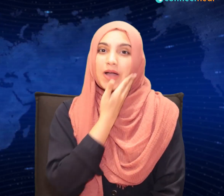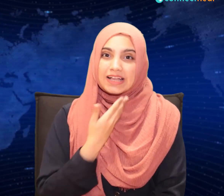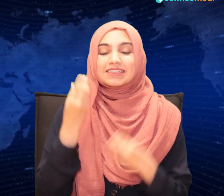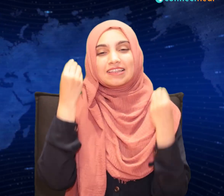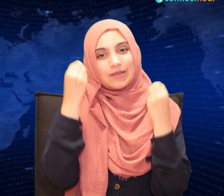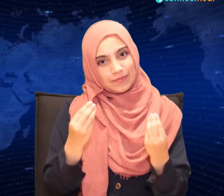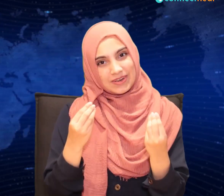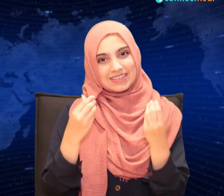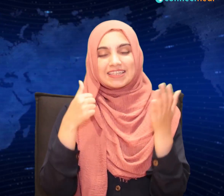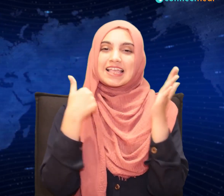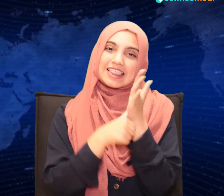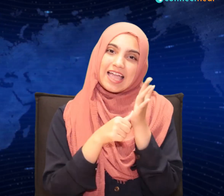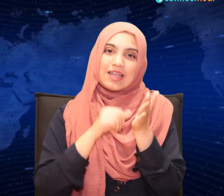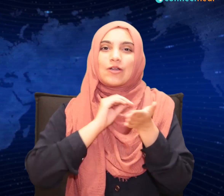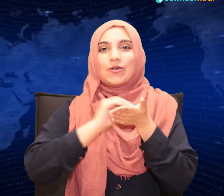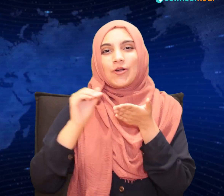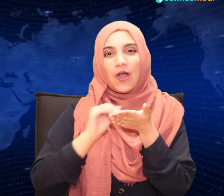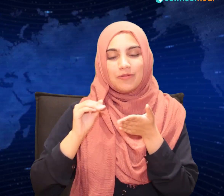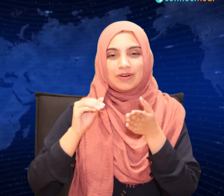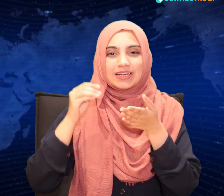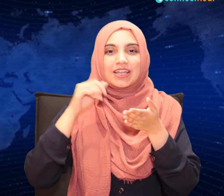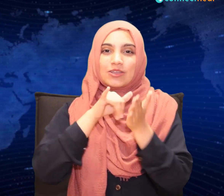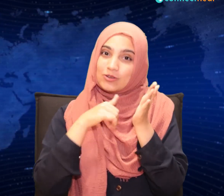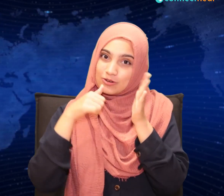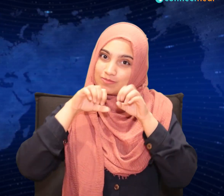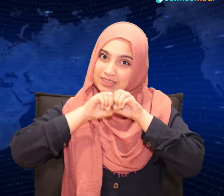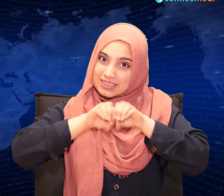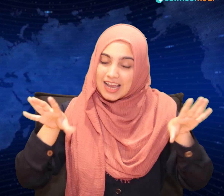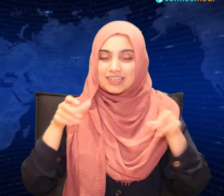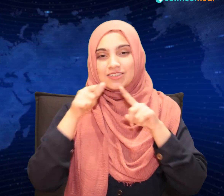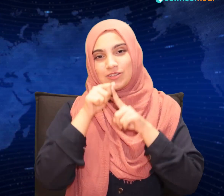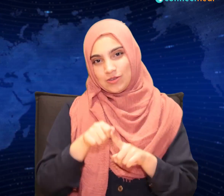please like comment share and subscribe